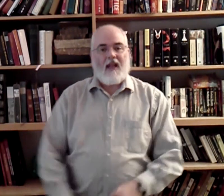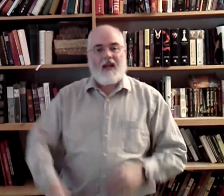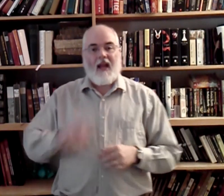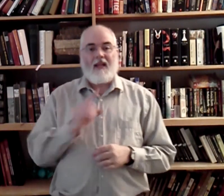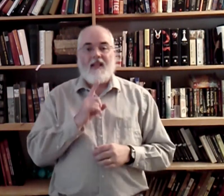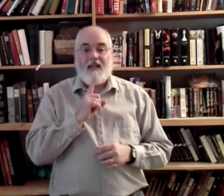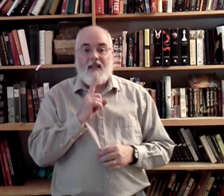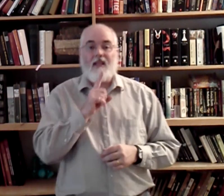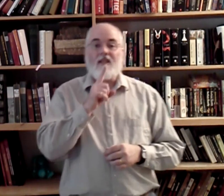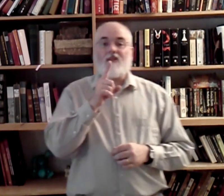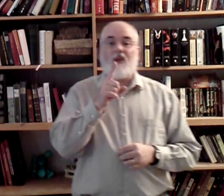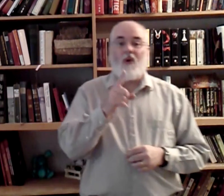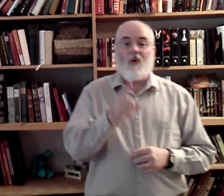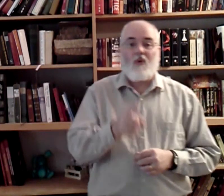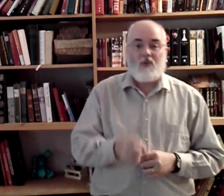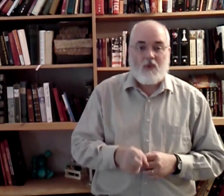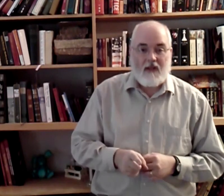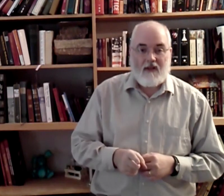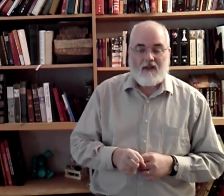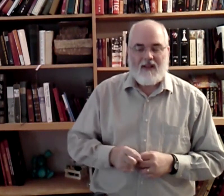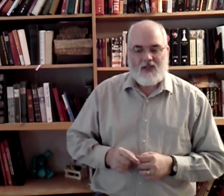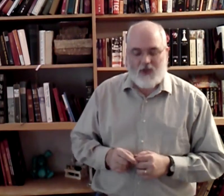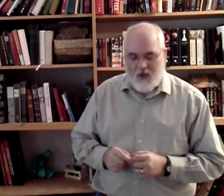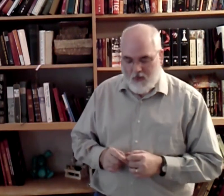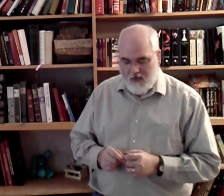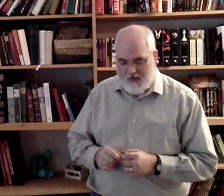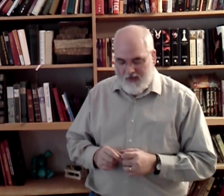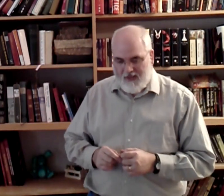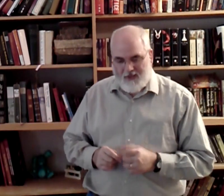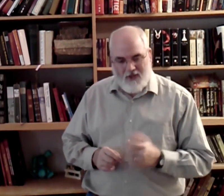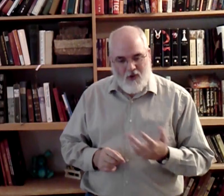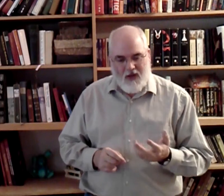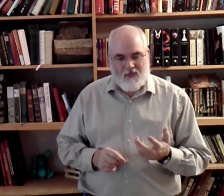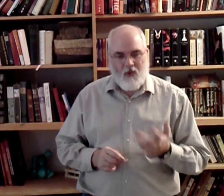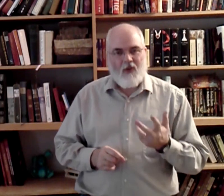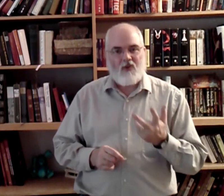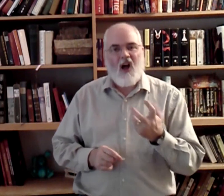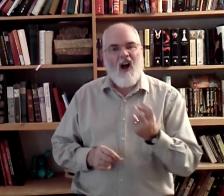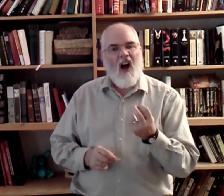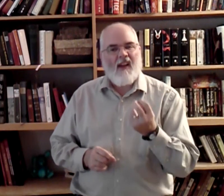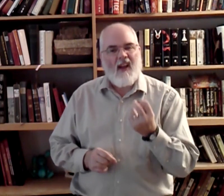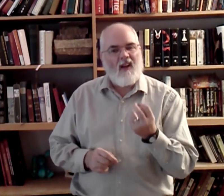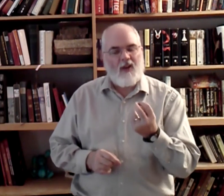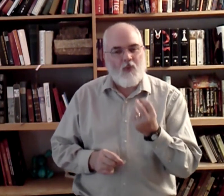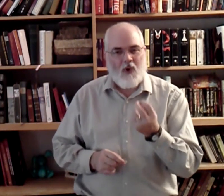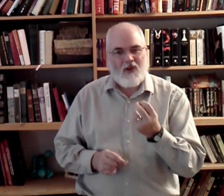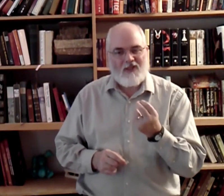that as, tis so sweet. So. So. So is one of those odd English words